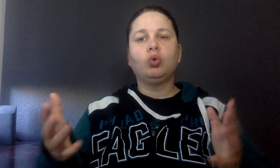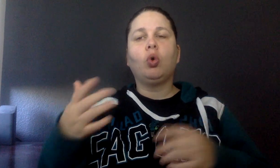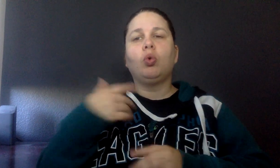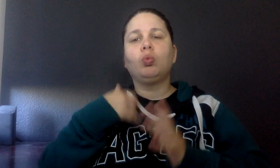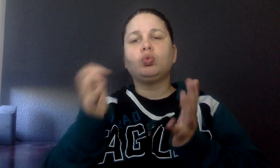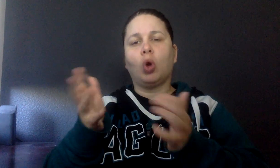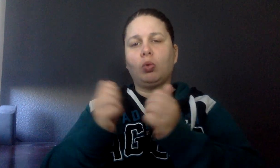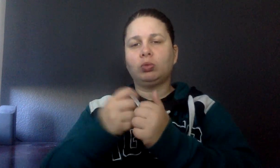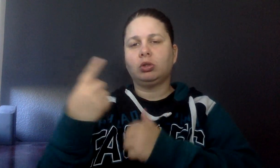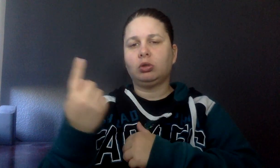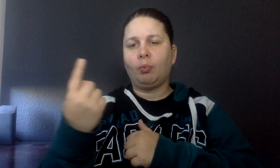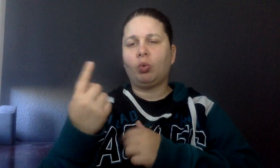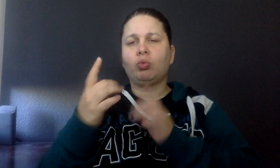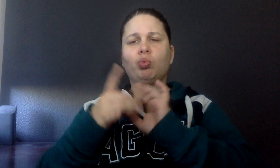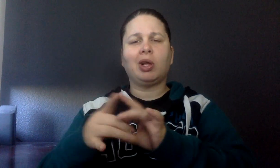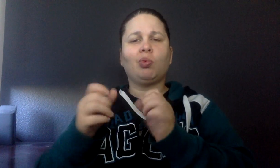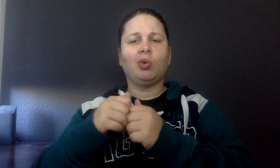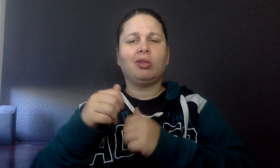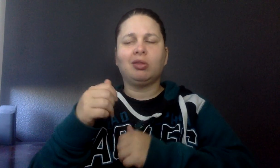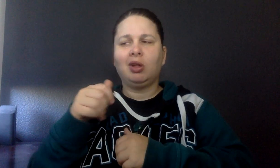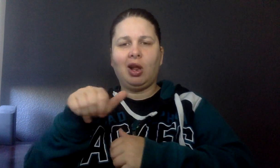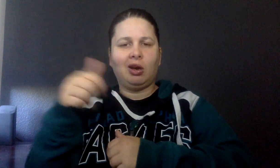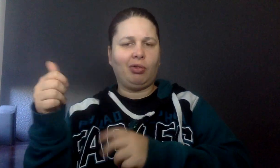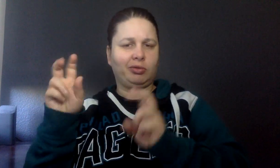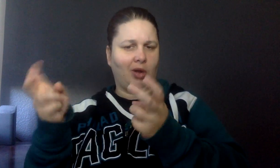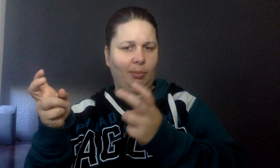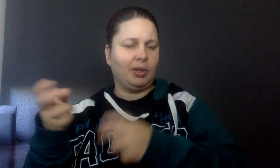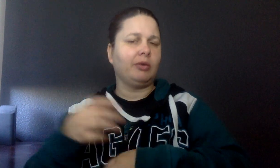or, importantly, from another topic,